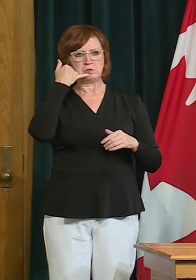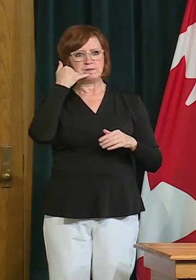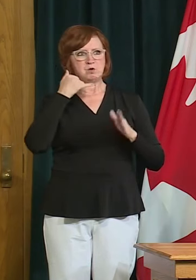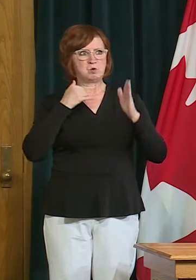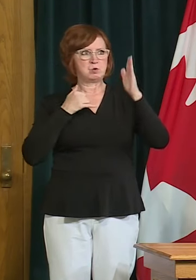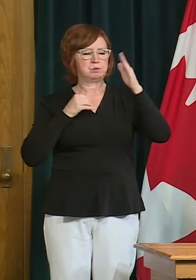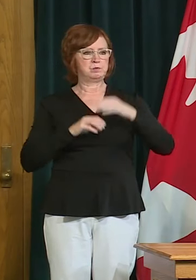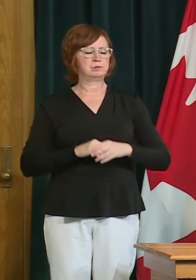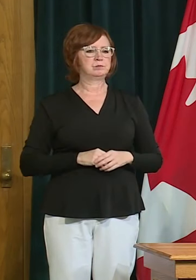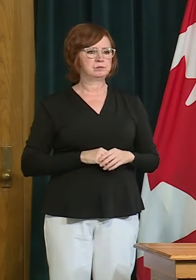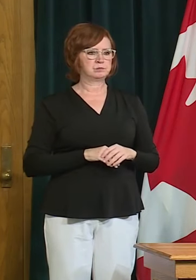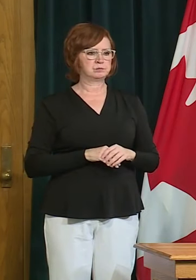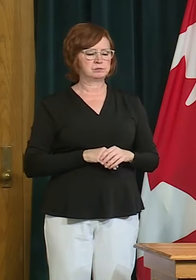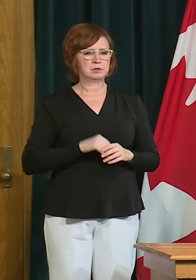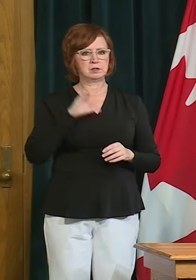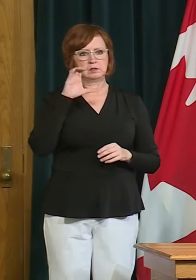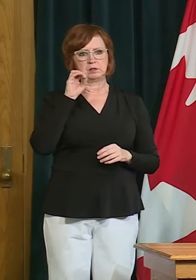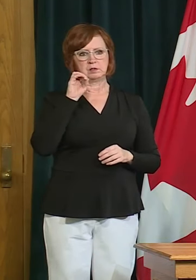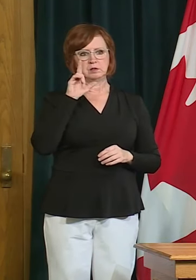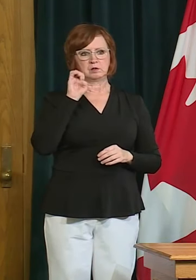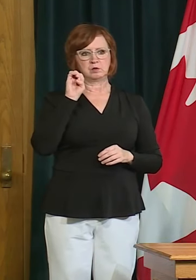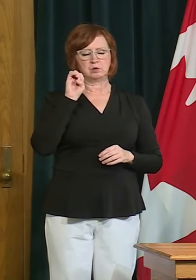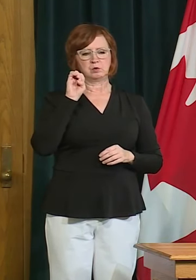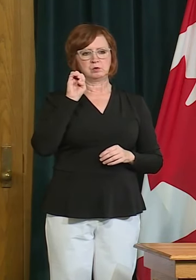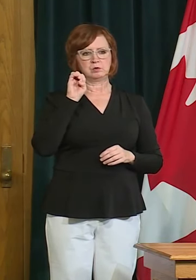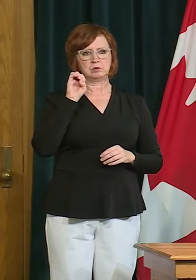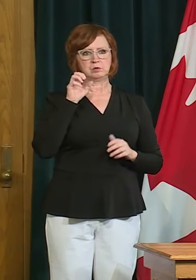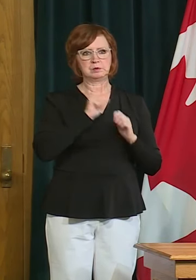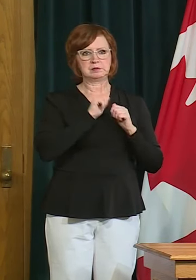we have cole davenport with ctv